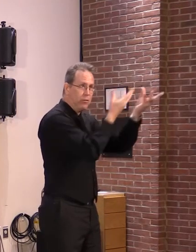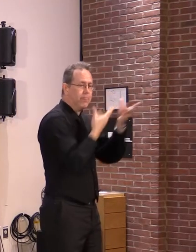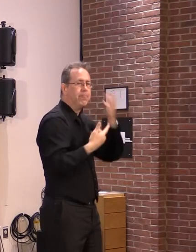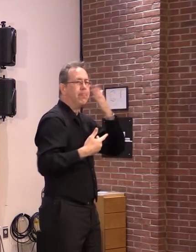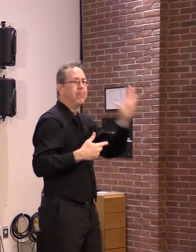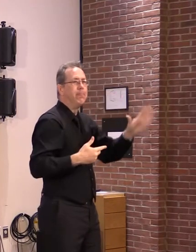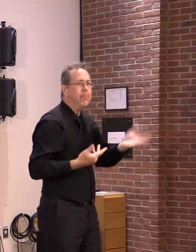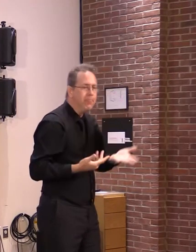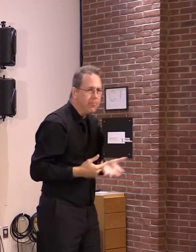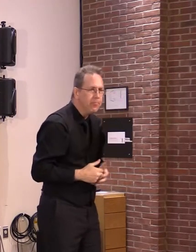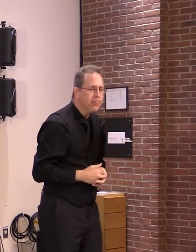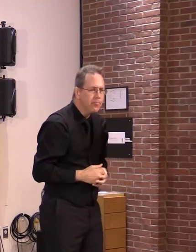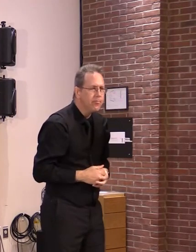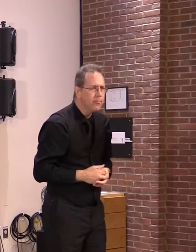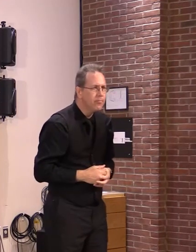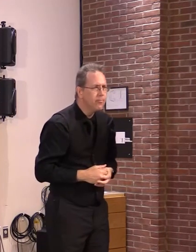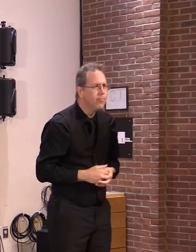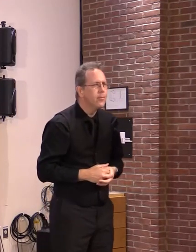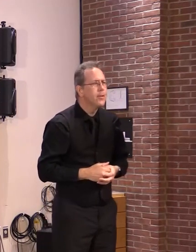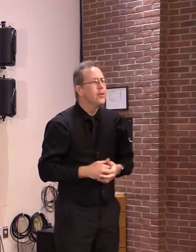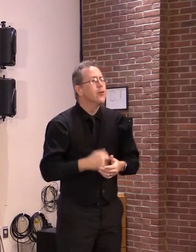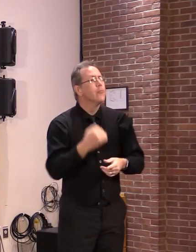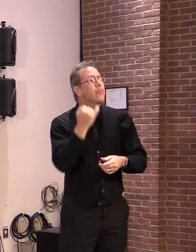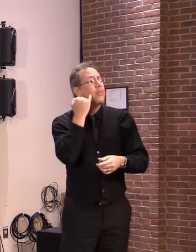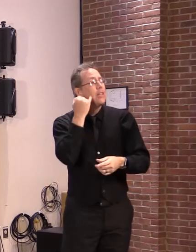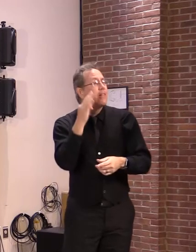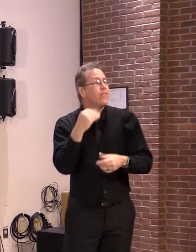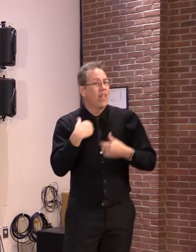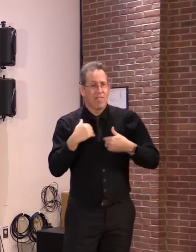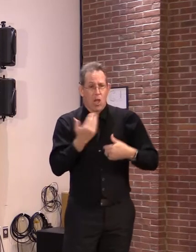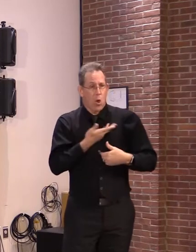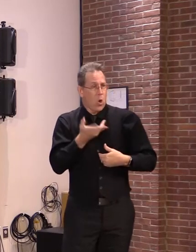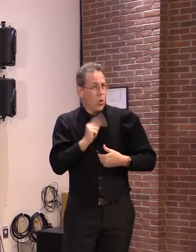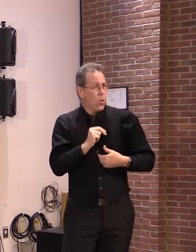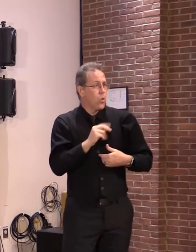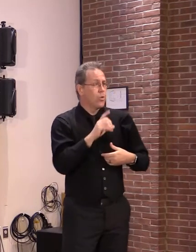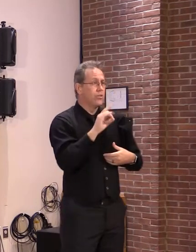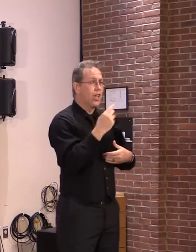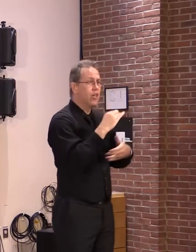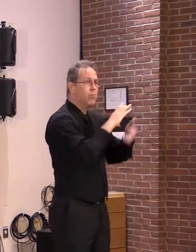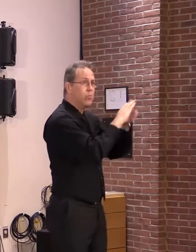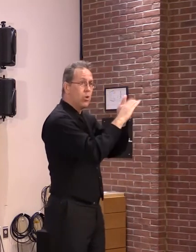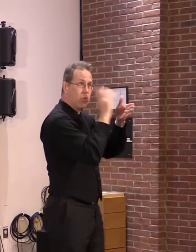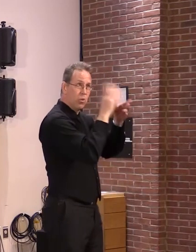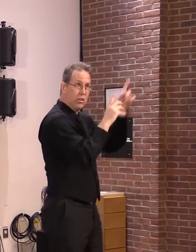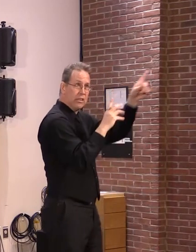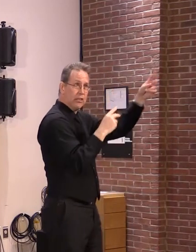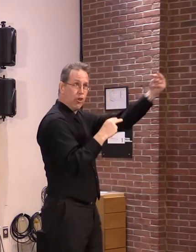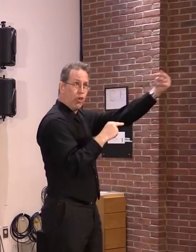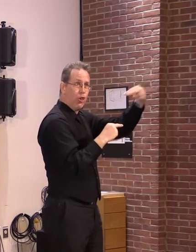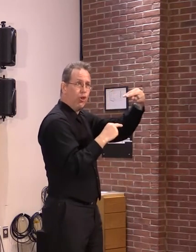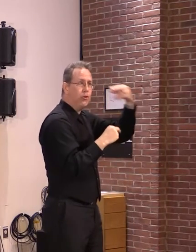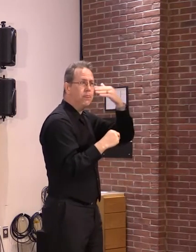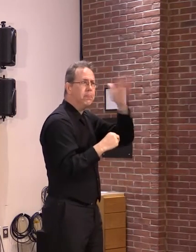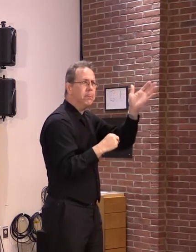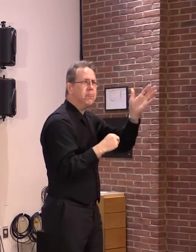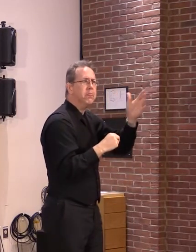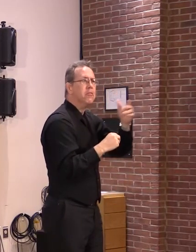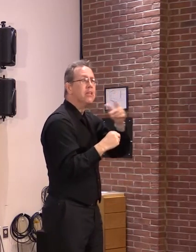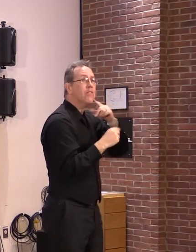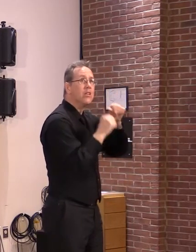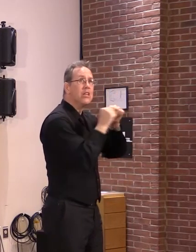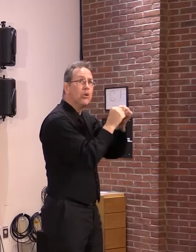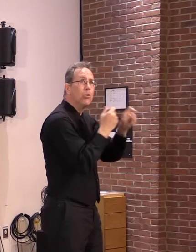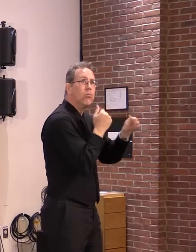assuming we are reporting our case dashboard to the CDC, I can't believe we would interrupt that. Because that would be something